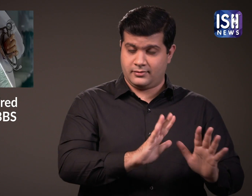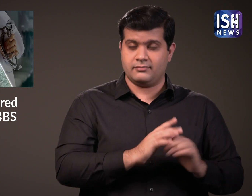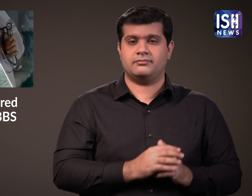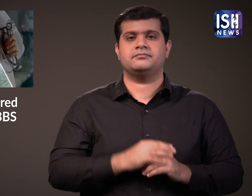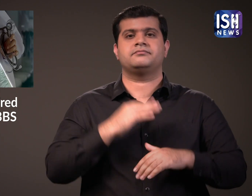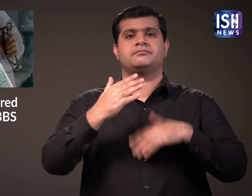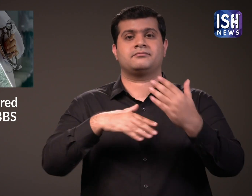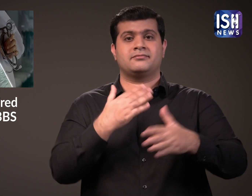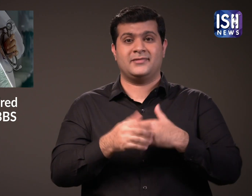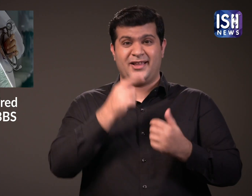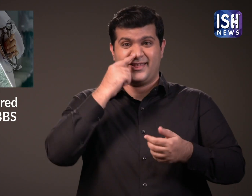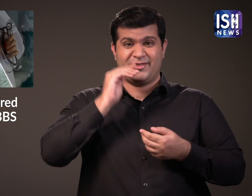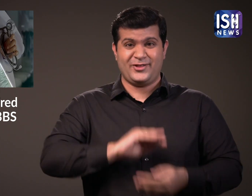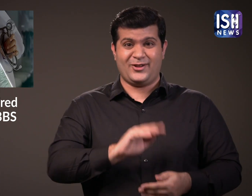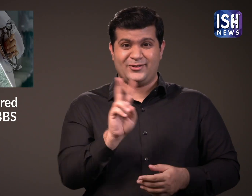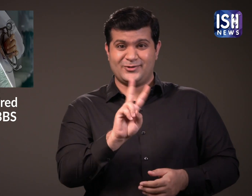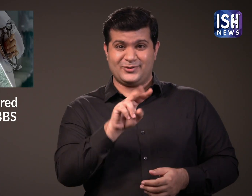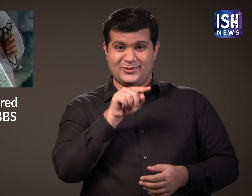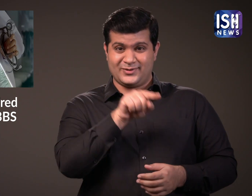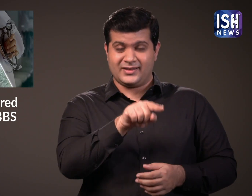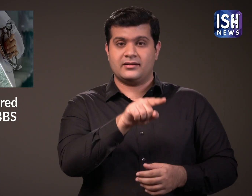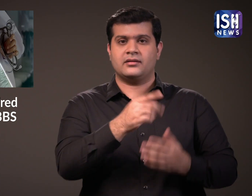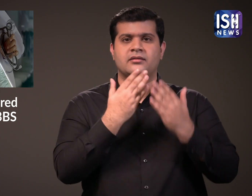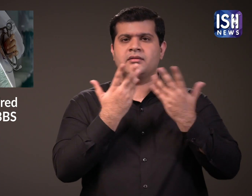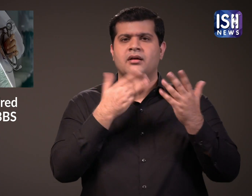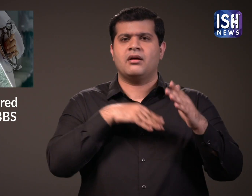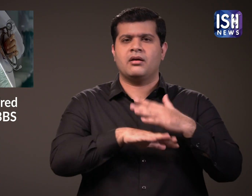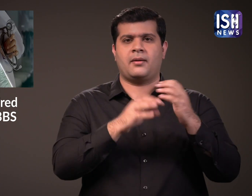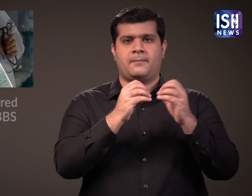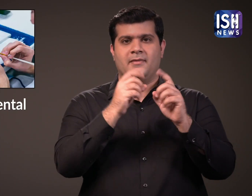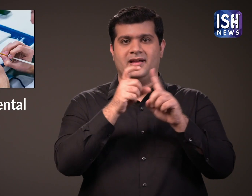Both his daughters were students of Bachelor of Dental Surgery.